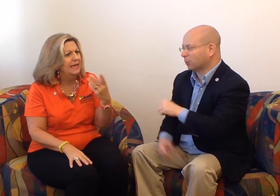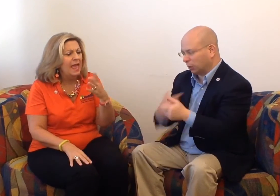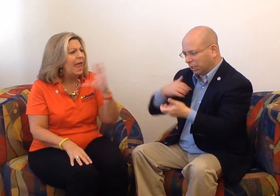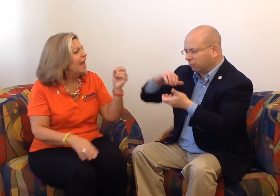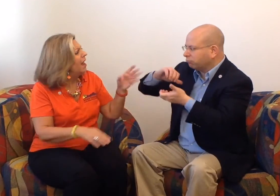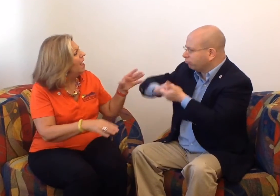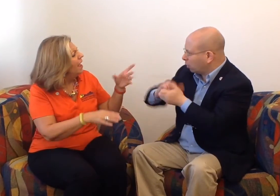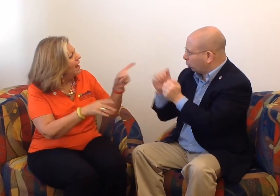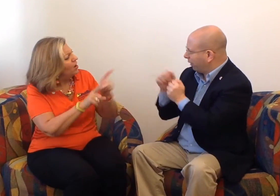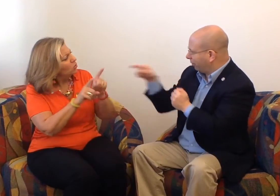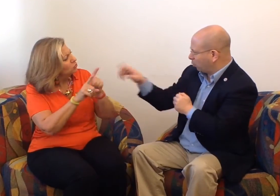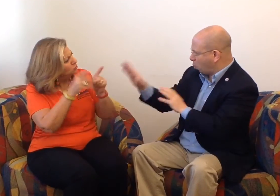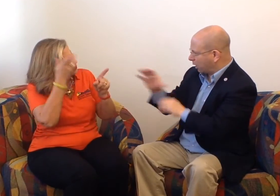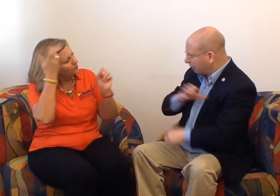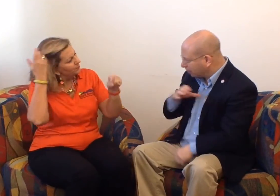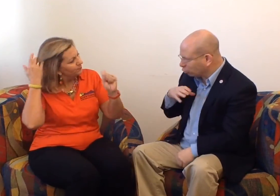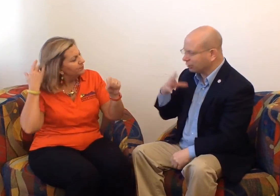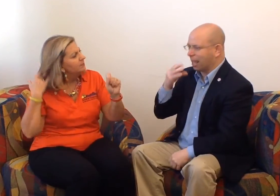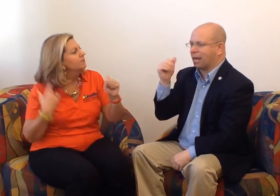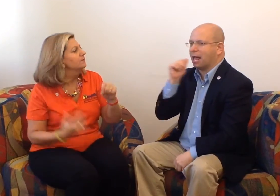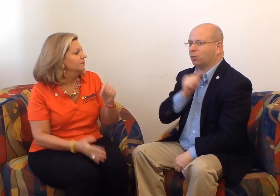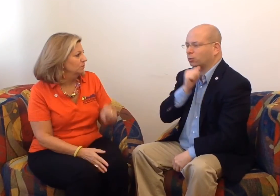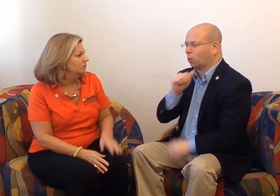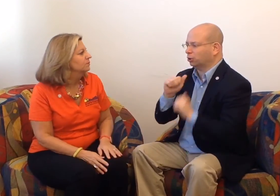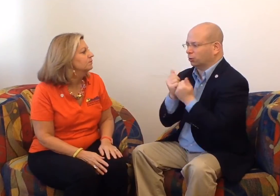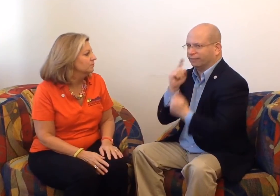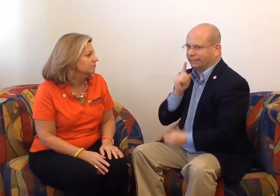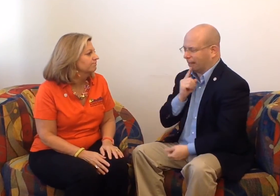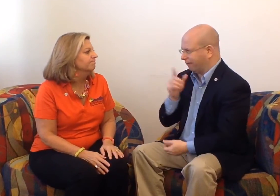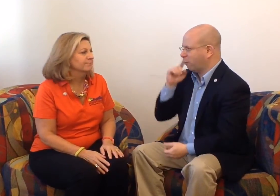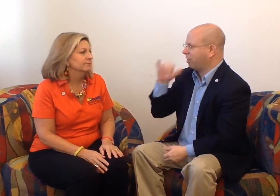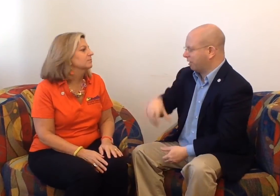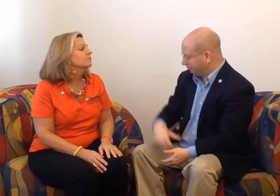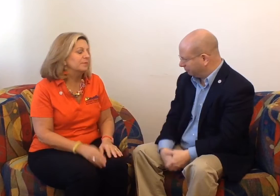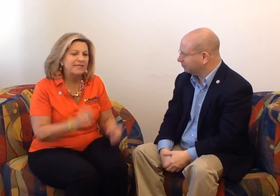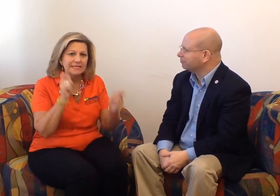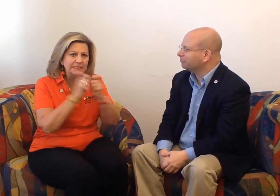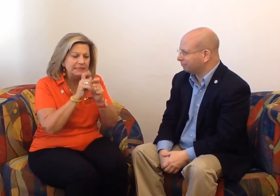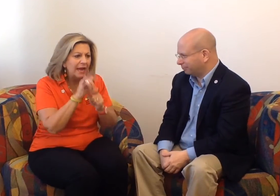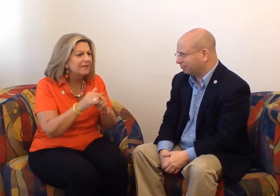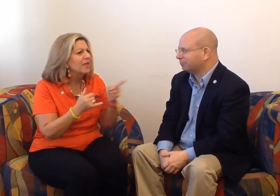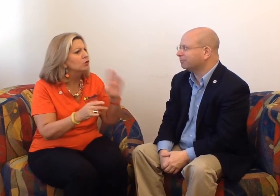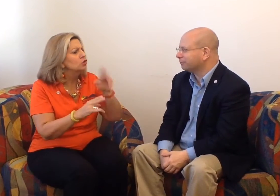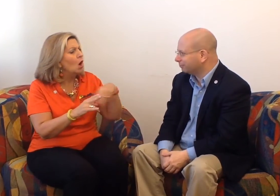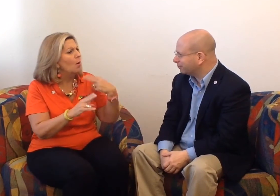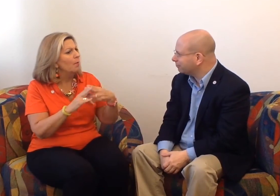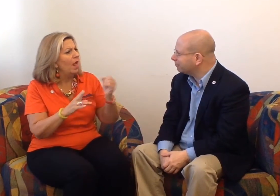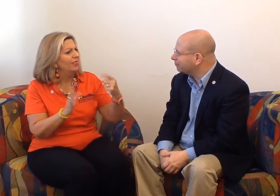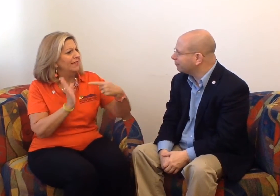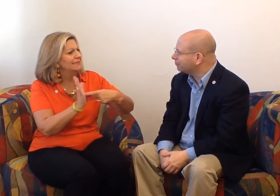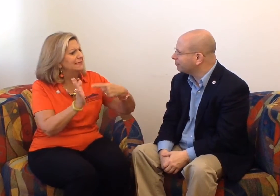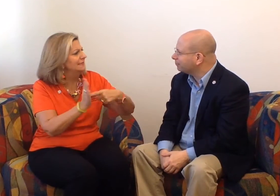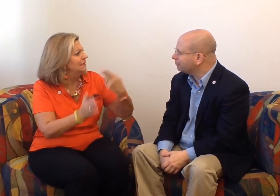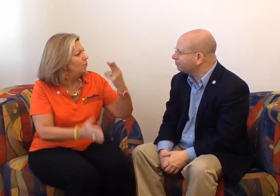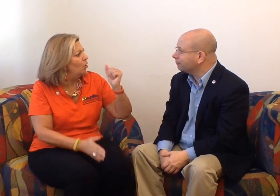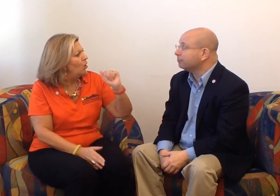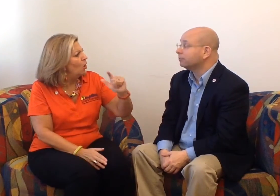in the works for that. There is a lot happening. Yes, we are partnering with the Commission and the Arizona Association of the Deaf for that event.